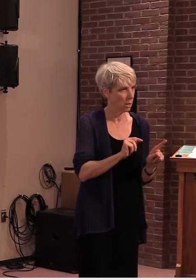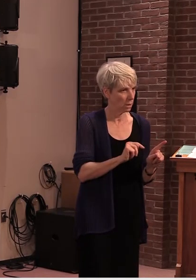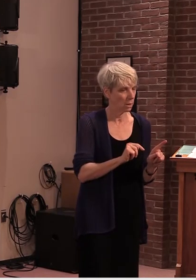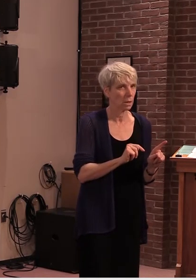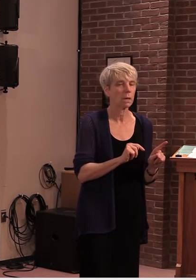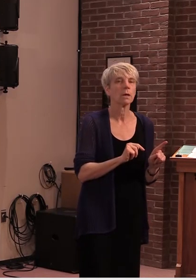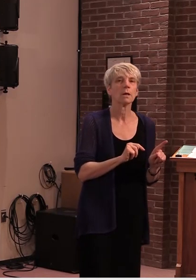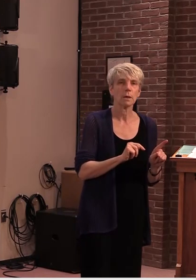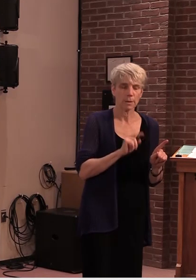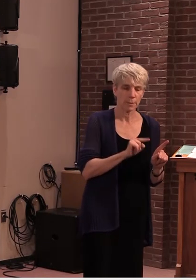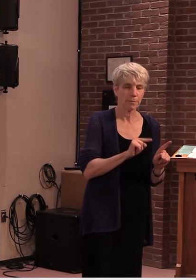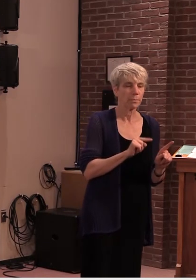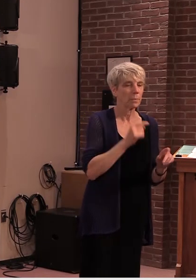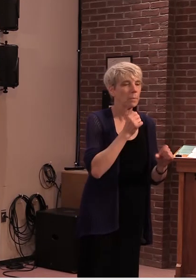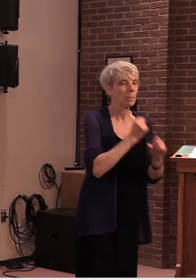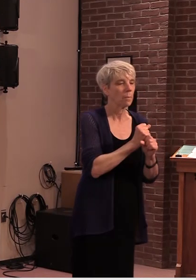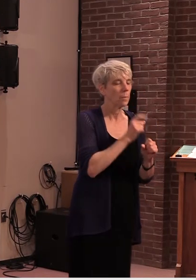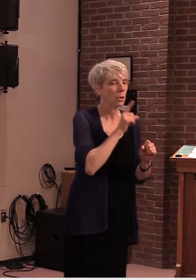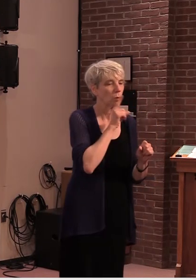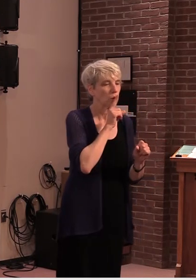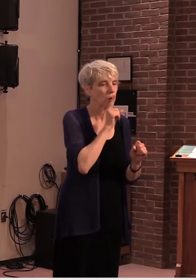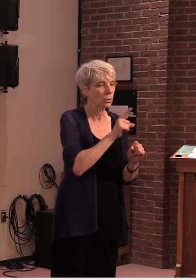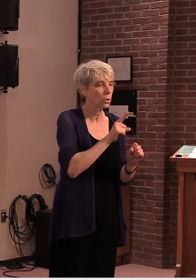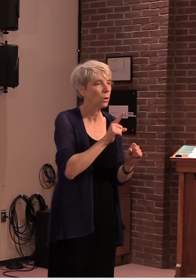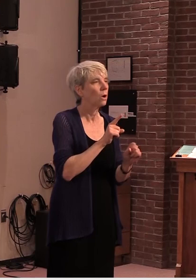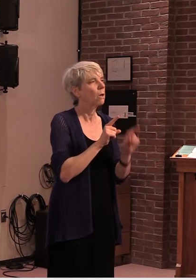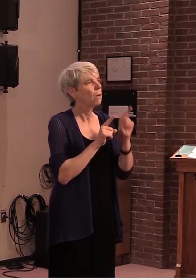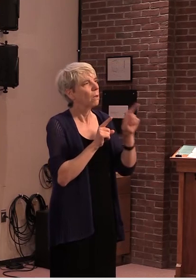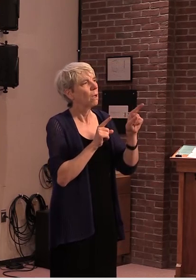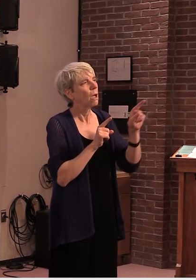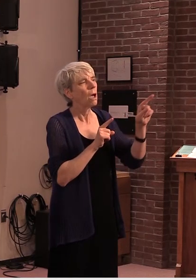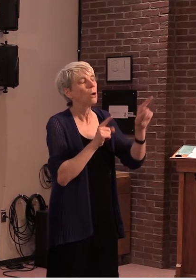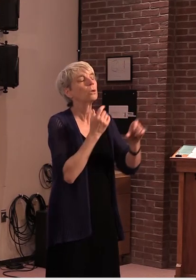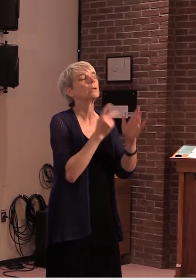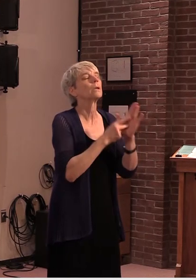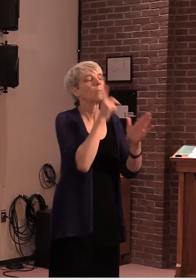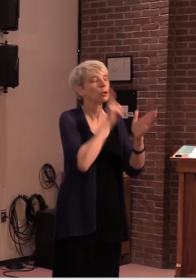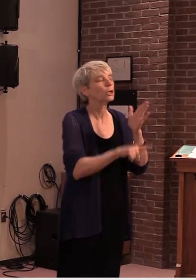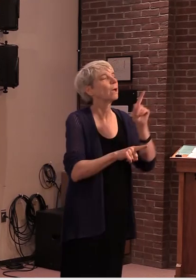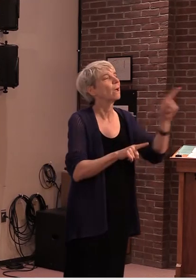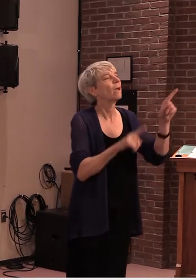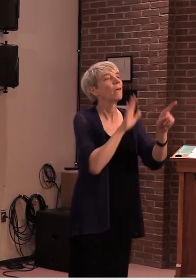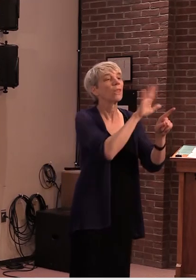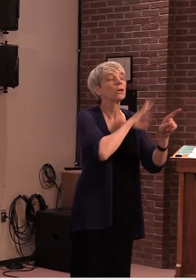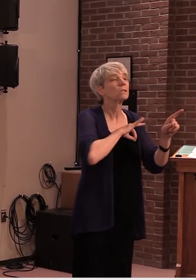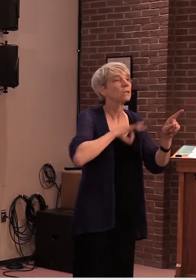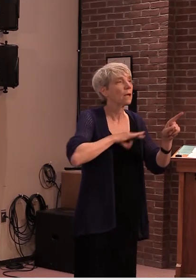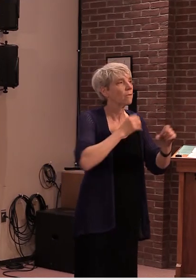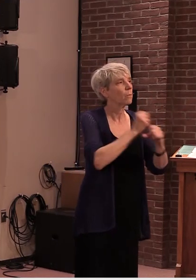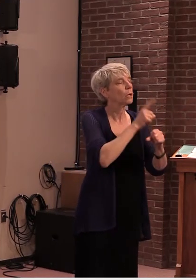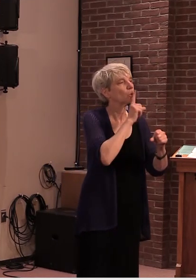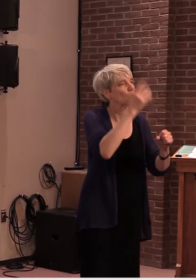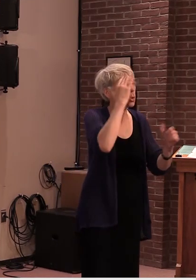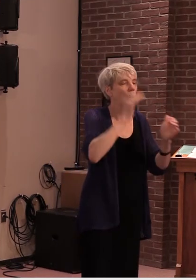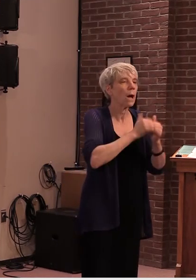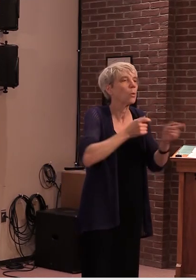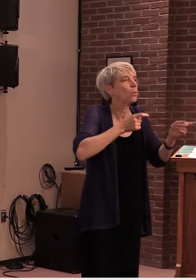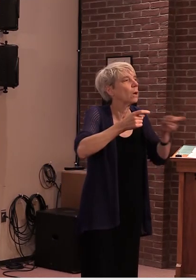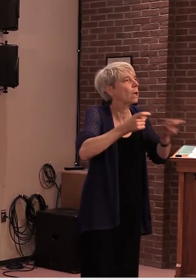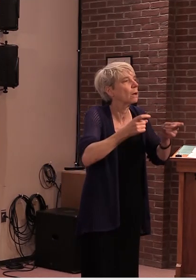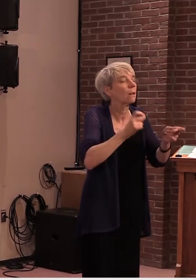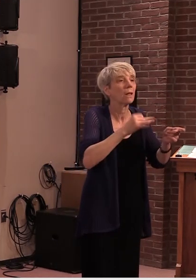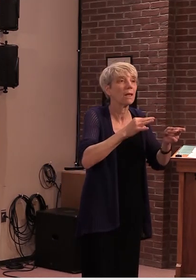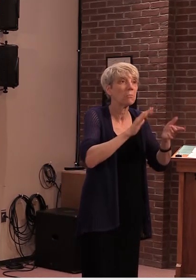expertise of the expertise staff at the jail as well as medical surge capacities of area hospitals